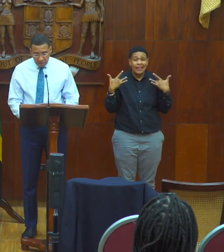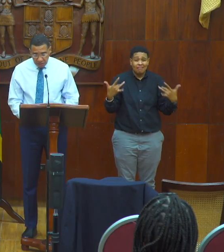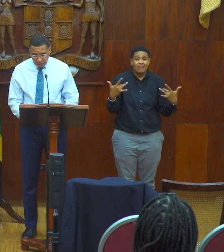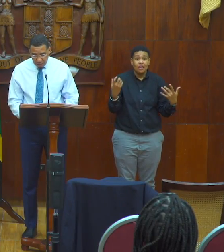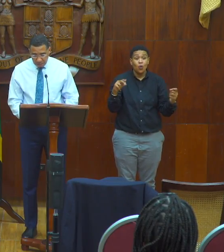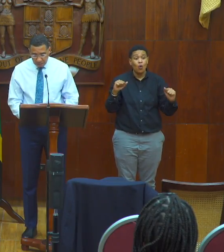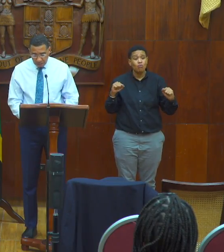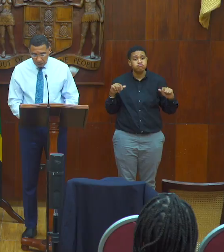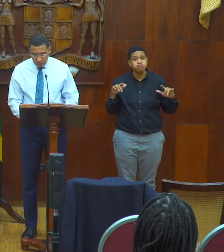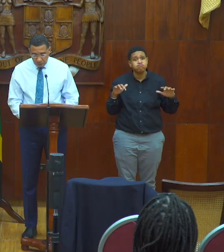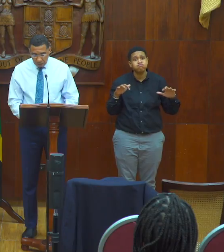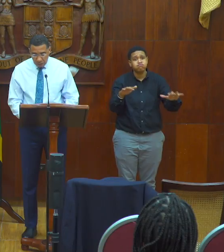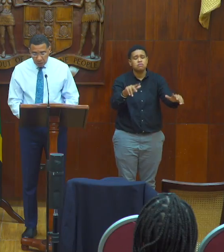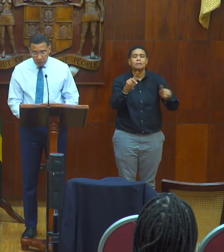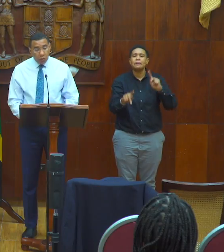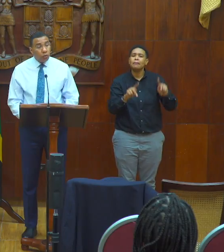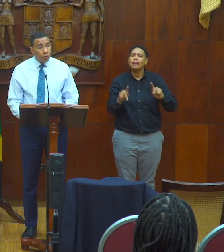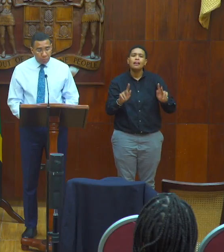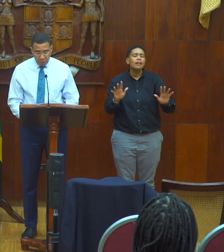or gathering.